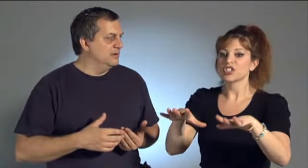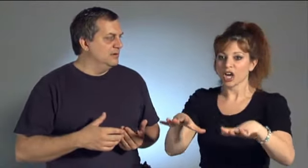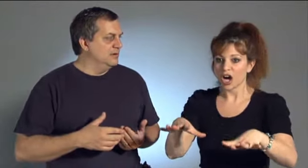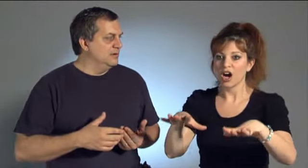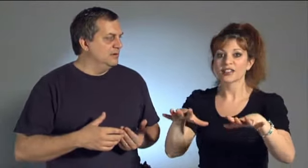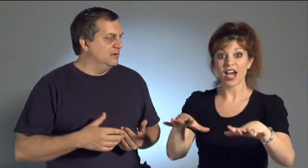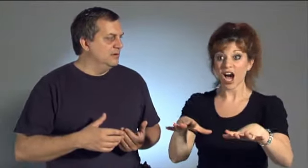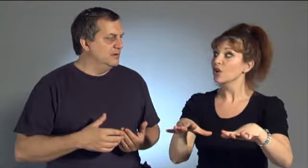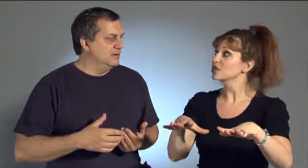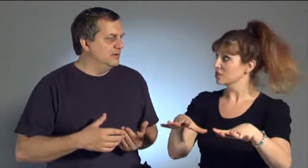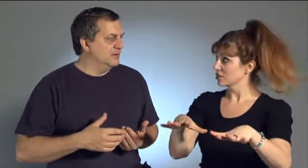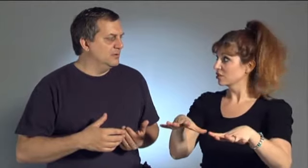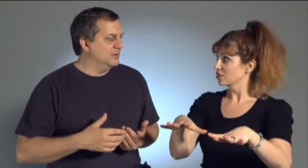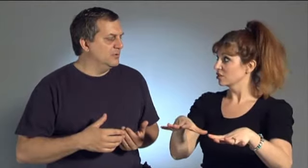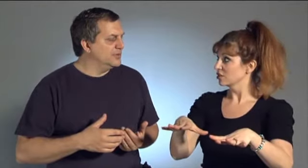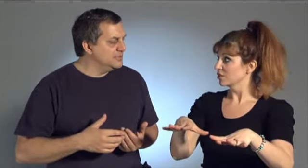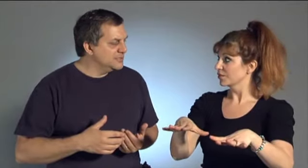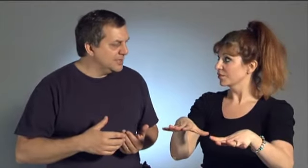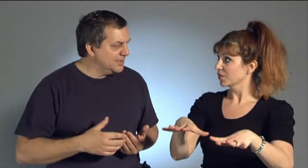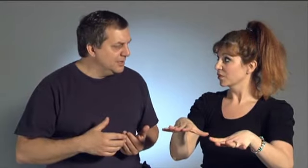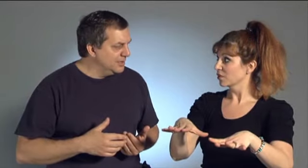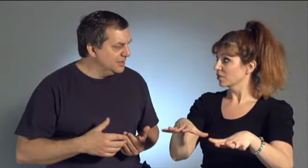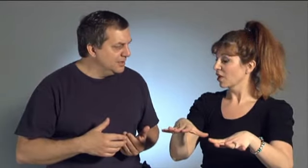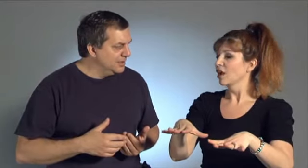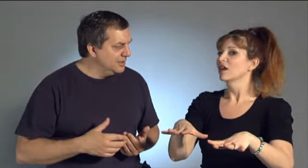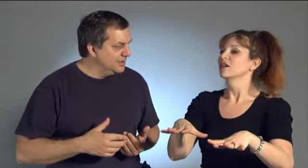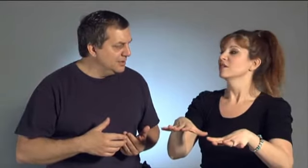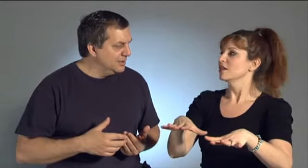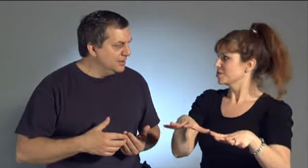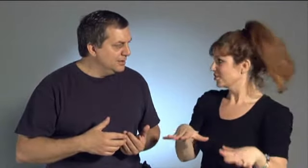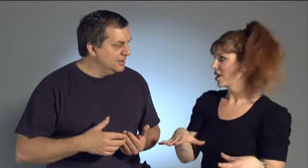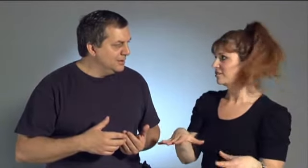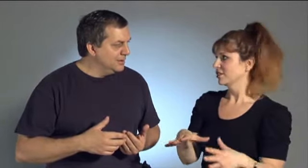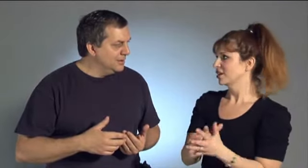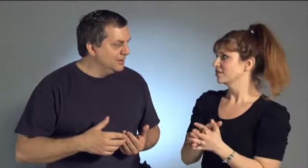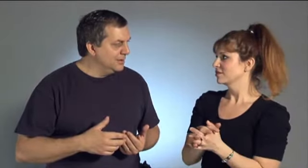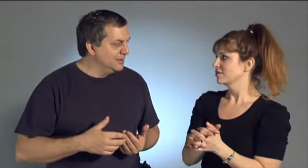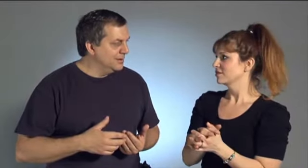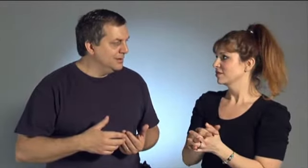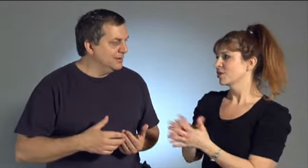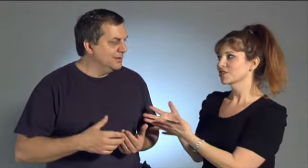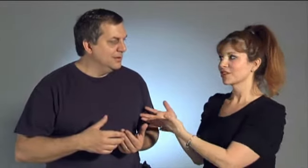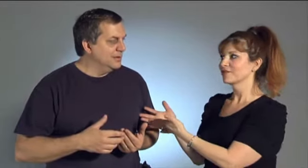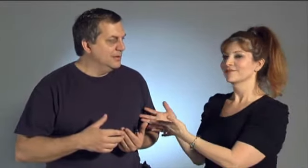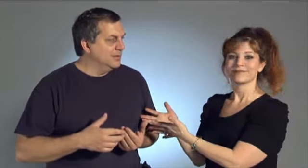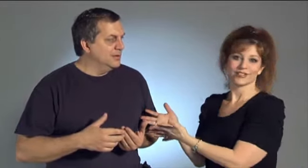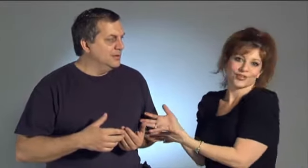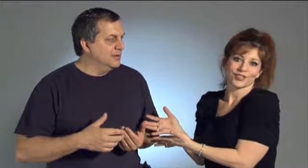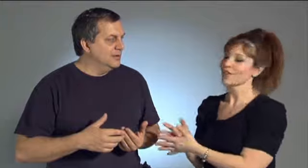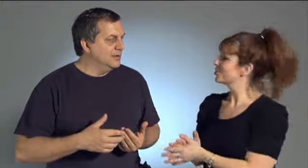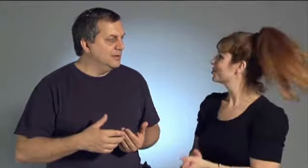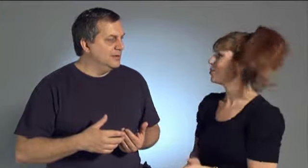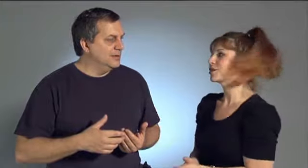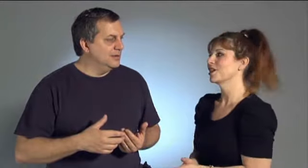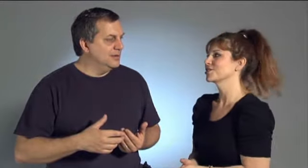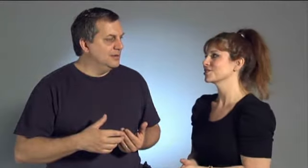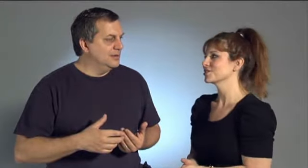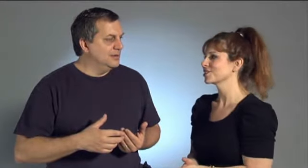dogs out? Where did you study? I'm self-taught and I watch Glee, so I feel good about my credentials. good.